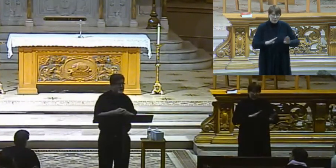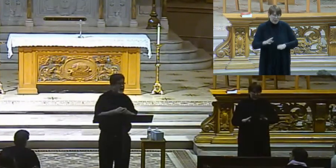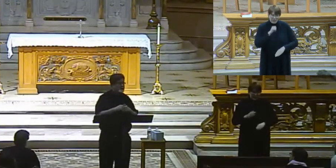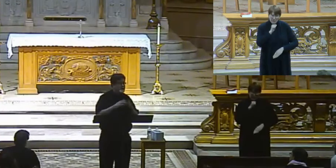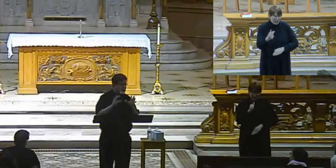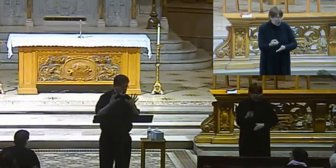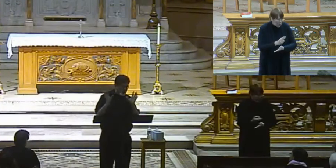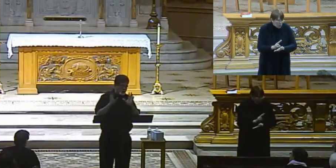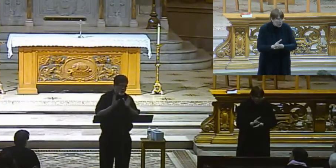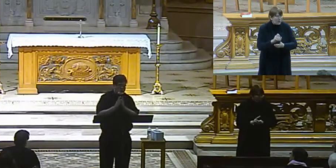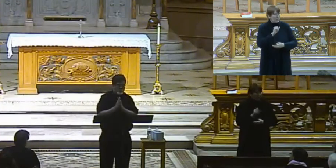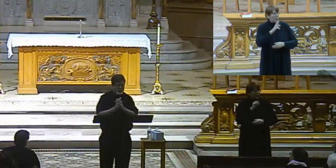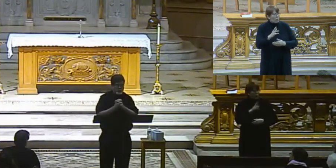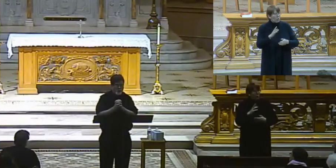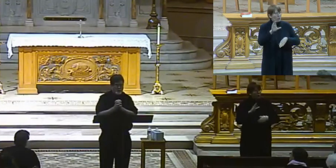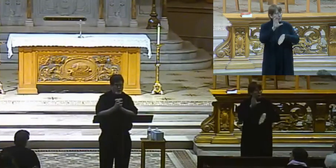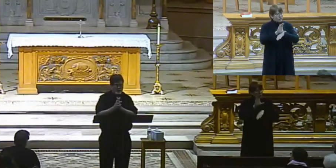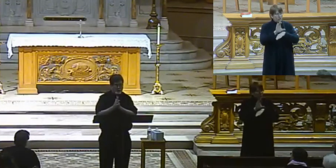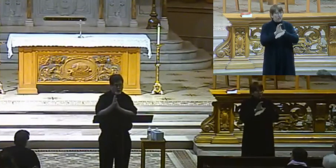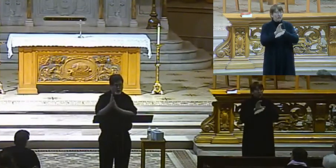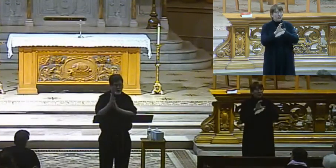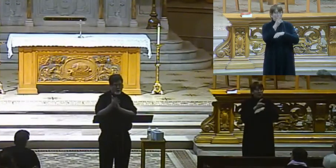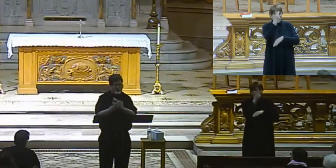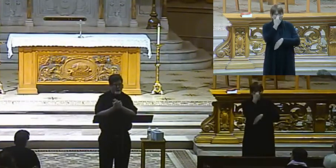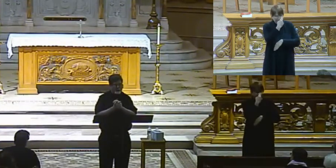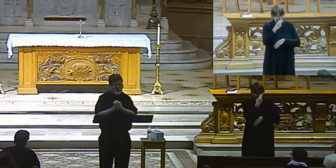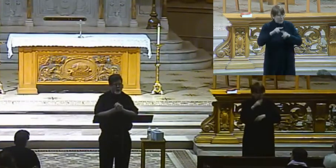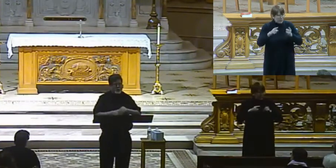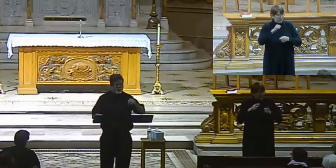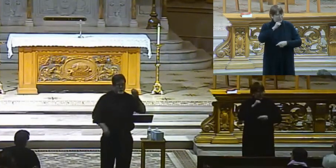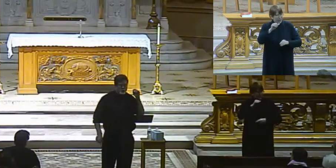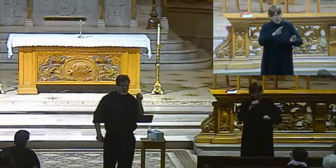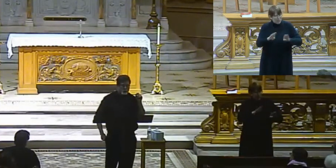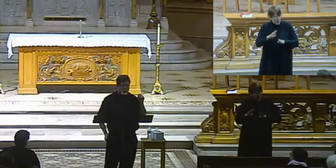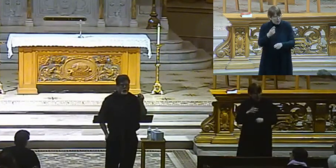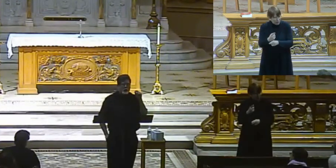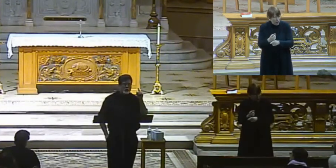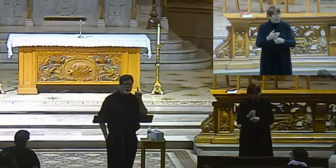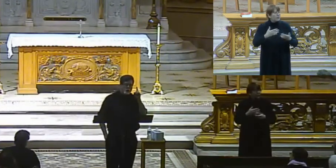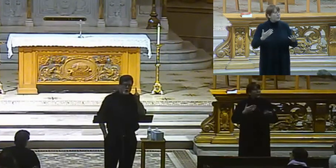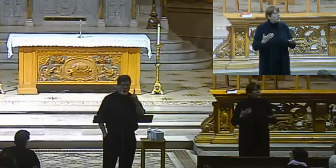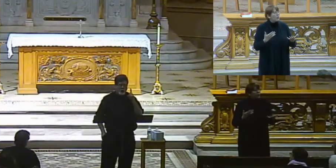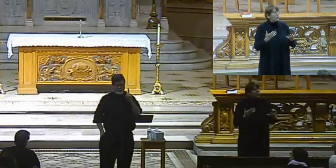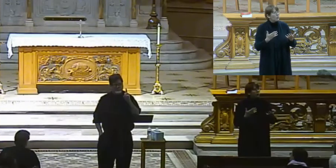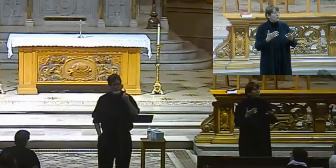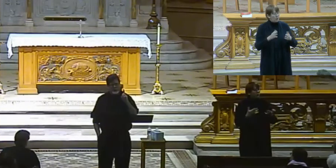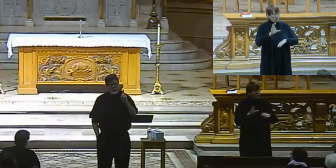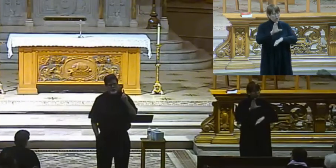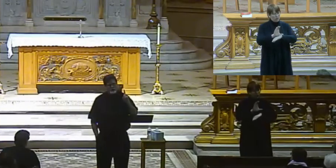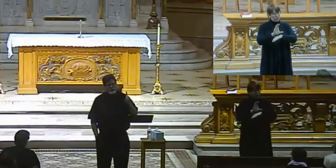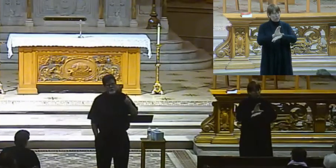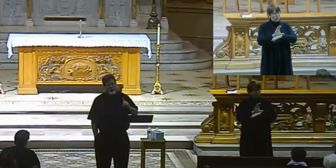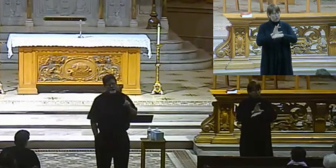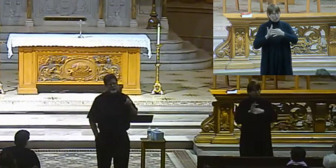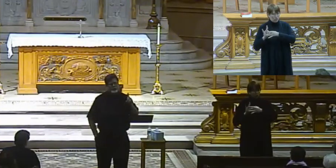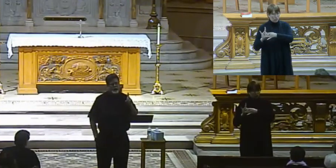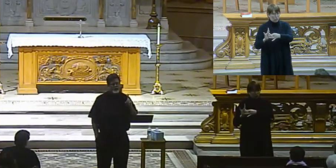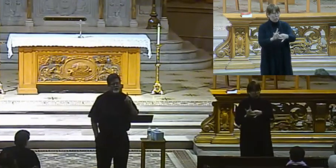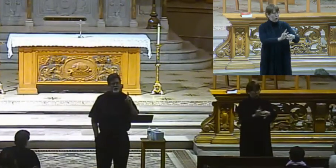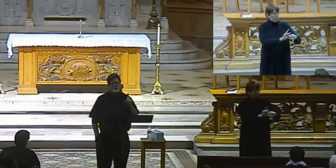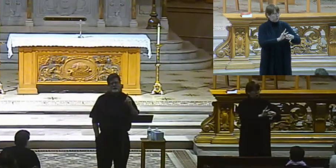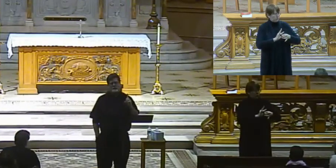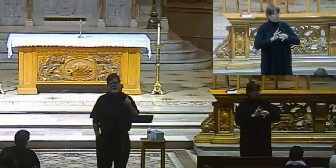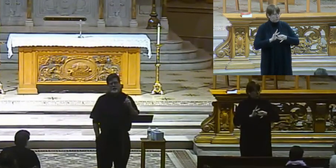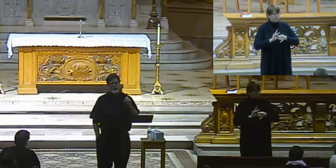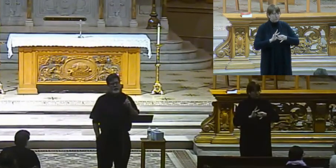the church is apostolic. And I'll go through each one of these and talk about this. So the church is one. You know, if you go back to the